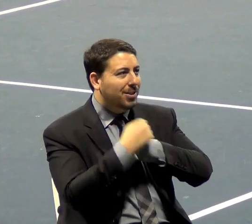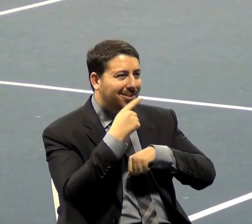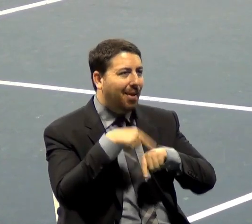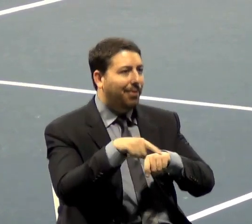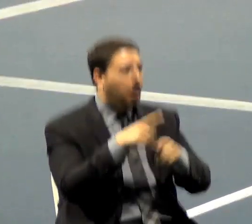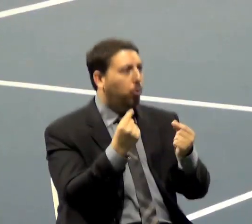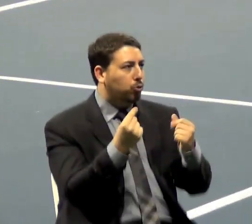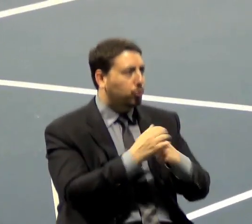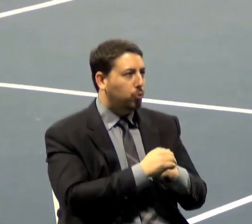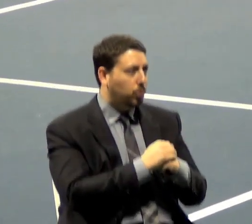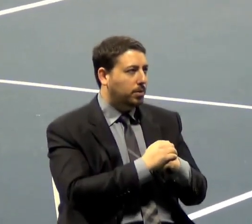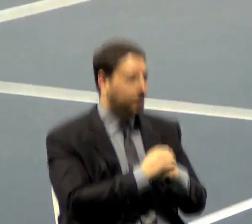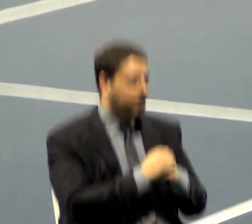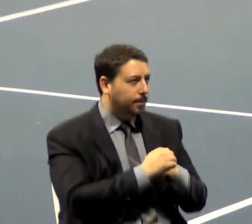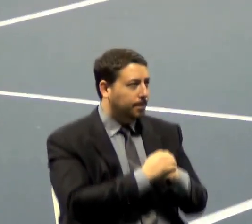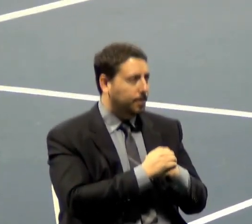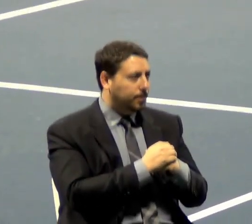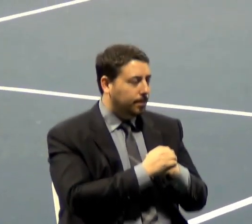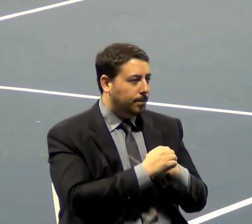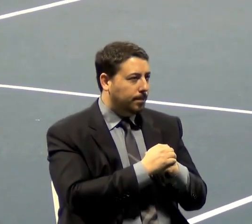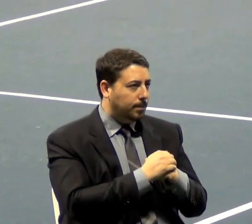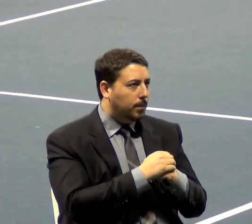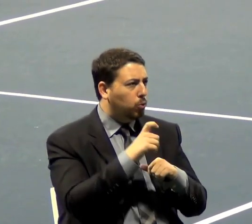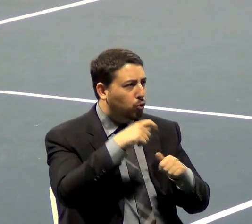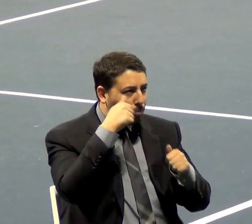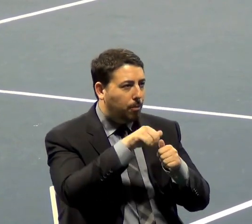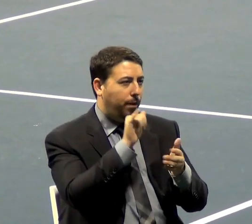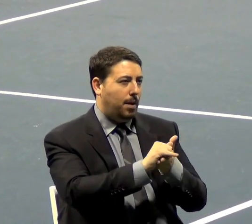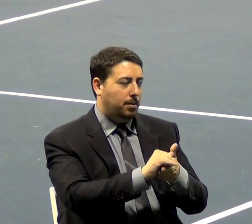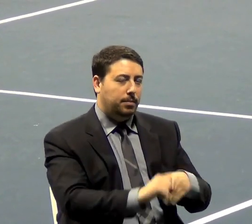shouldn't be in the Constitution. Leave the group home!